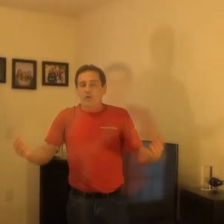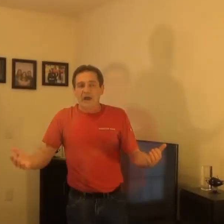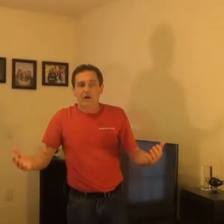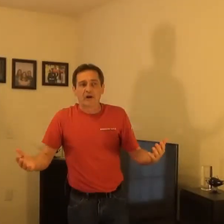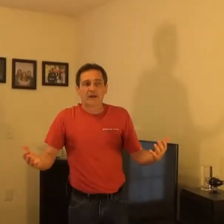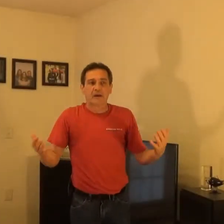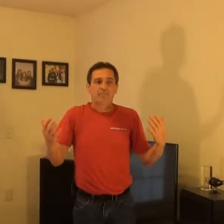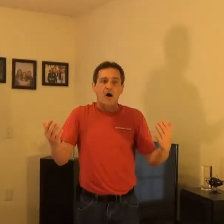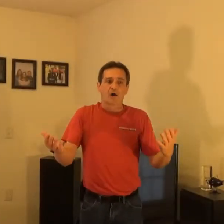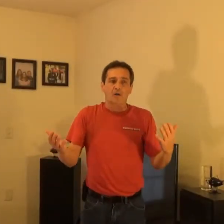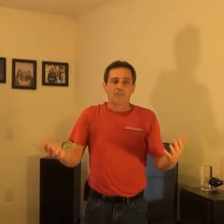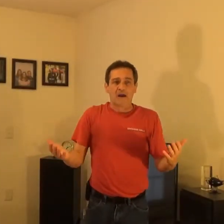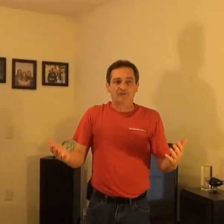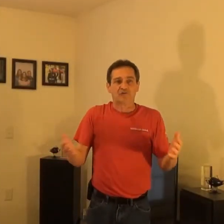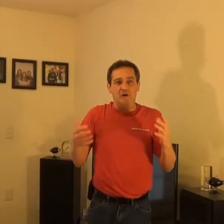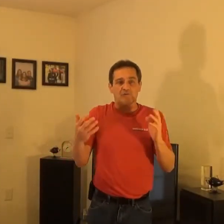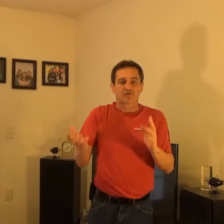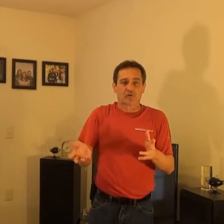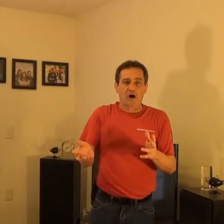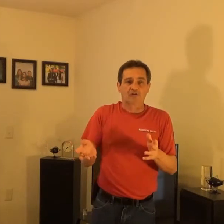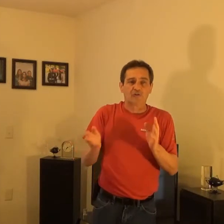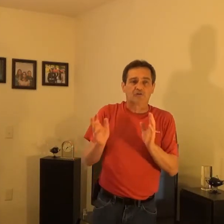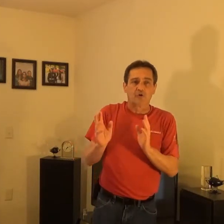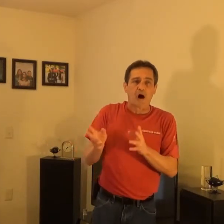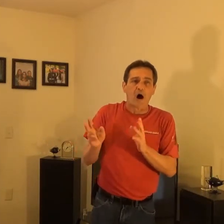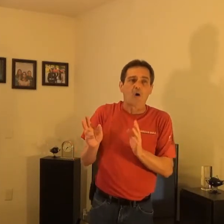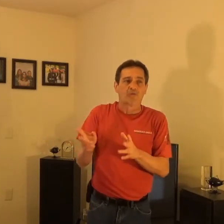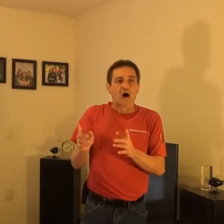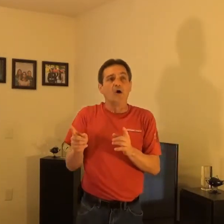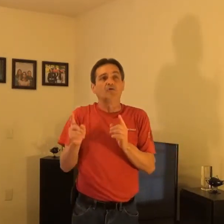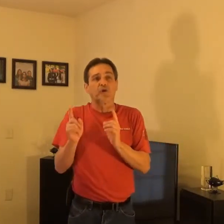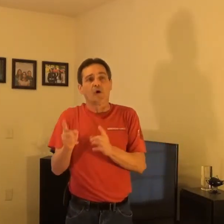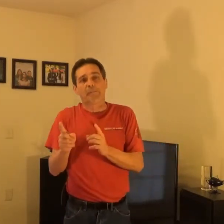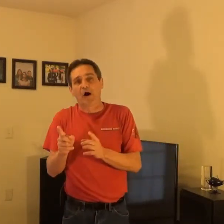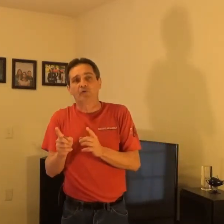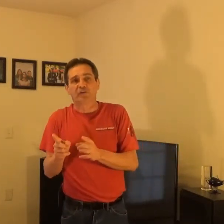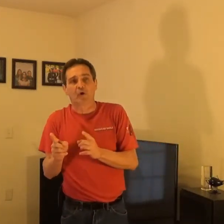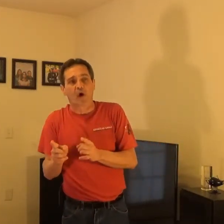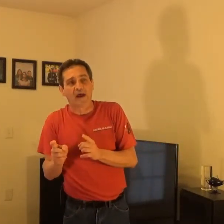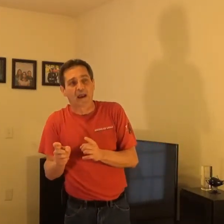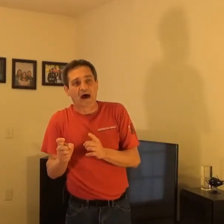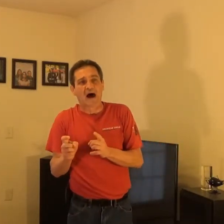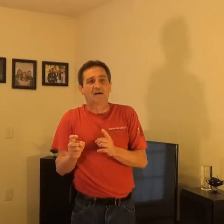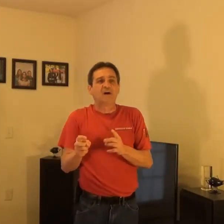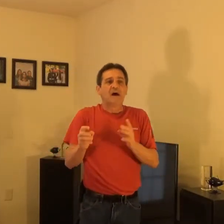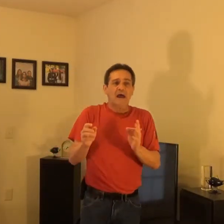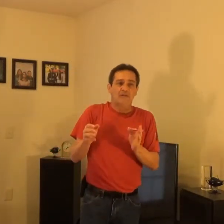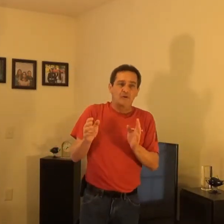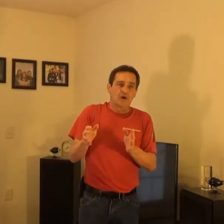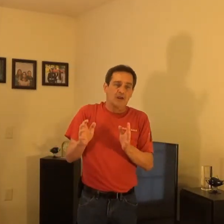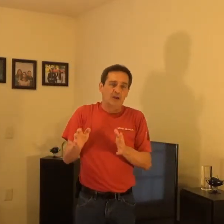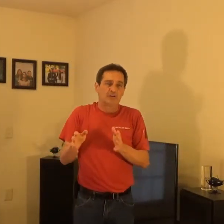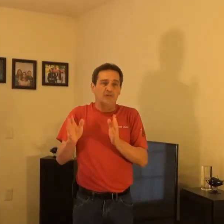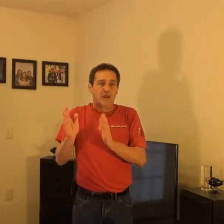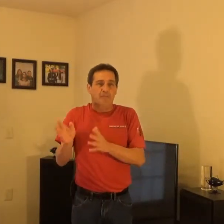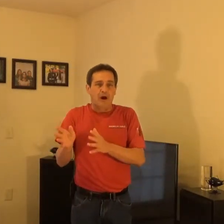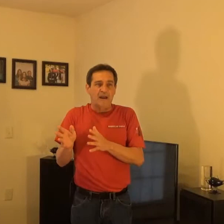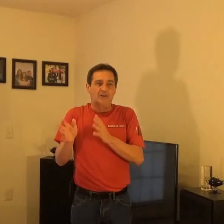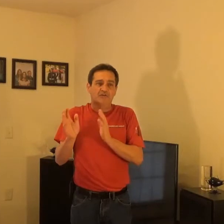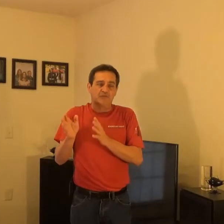rhetoric and proclamations of destructions to all those who oppose their way of life and the religion. They practice a